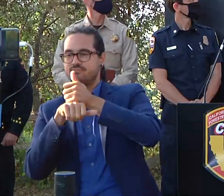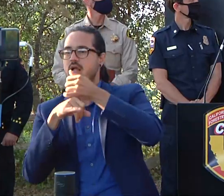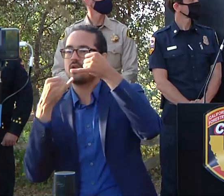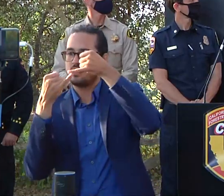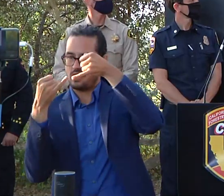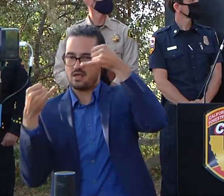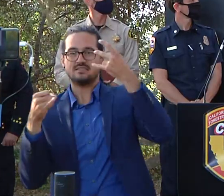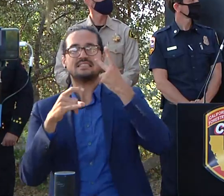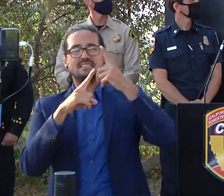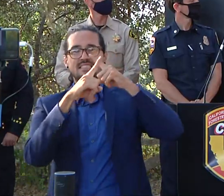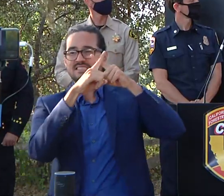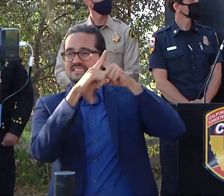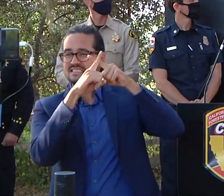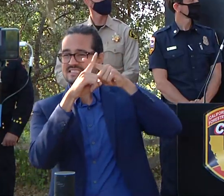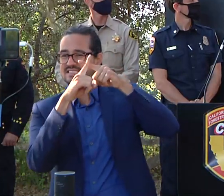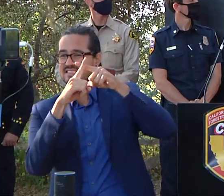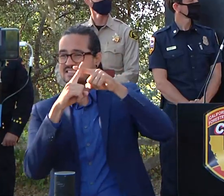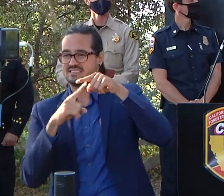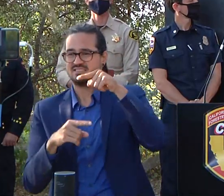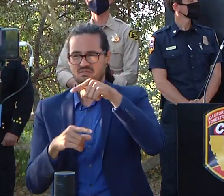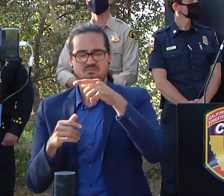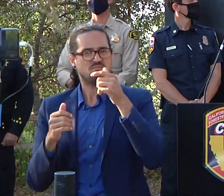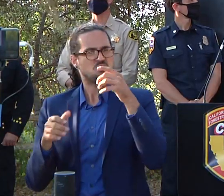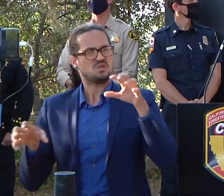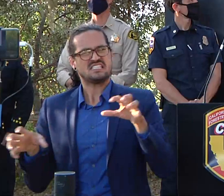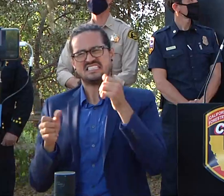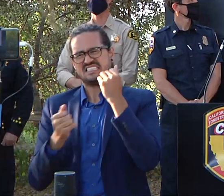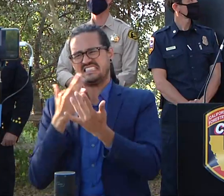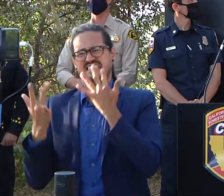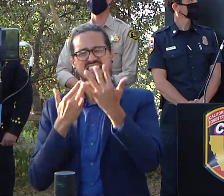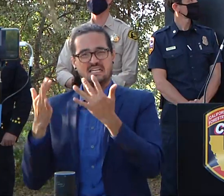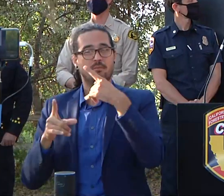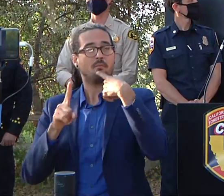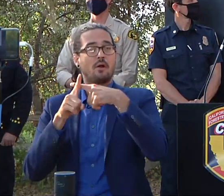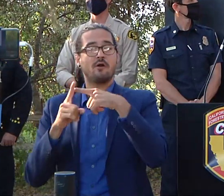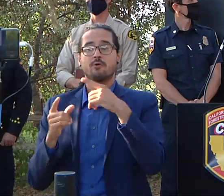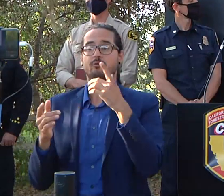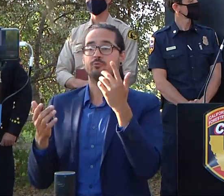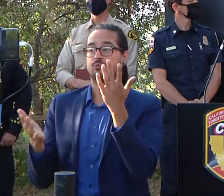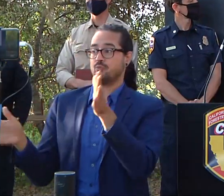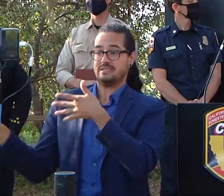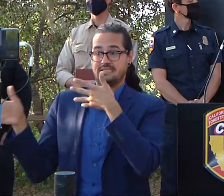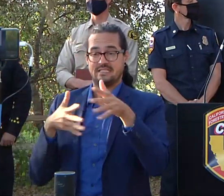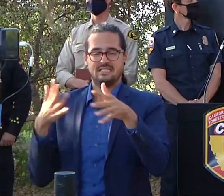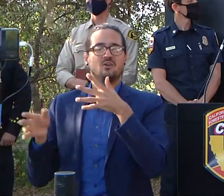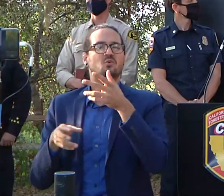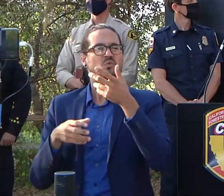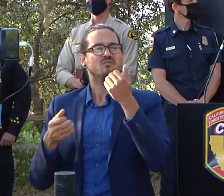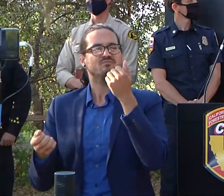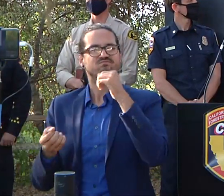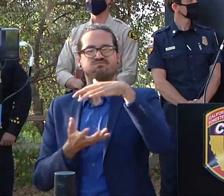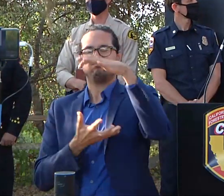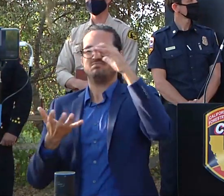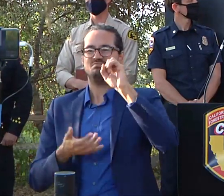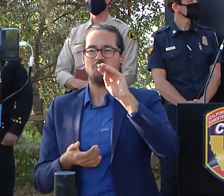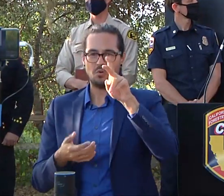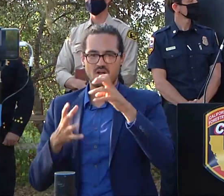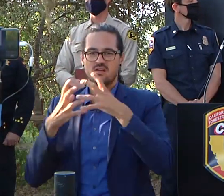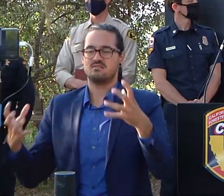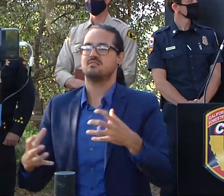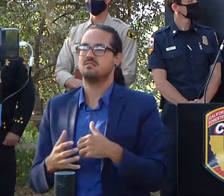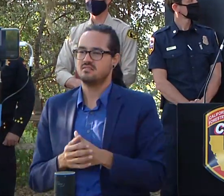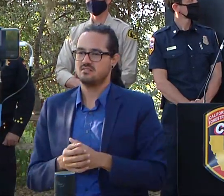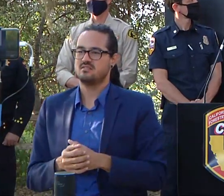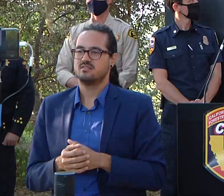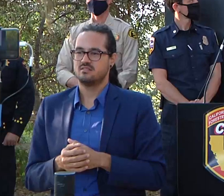of the most active parts of the fire and with the wind flow it was probably the most smokiest uh in here but where we've had this creeping down it was uh definitely